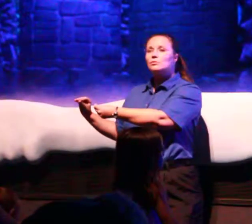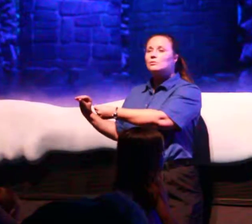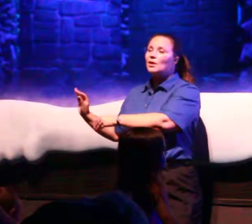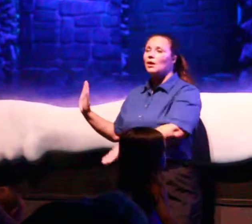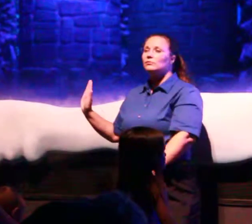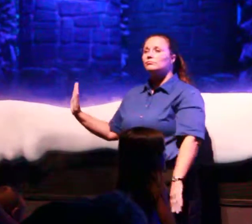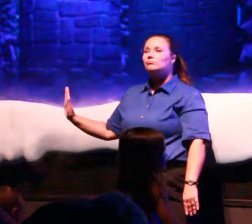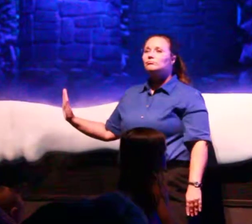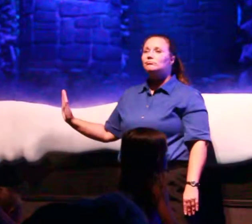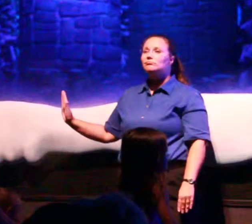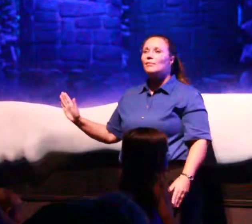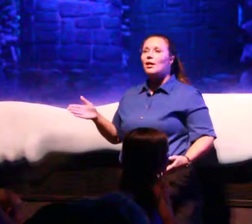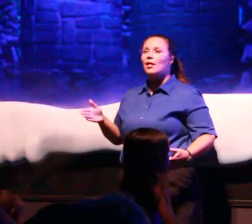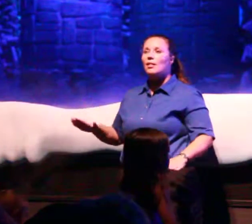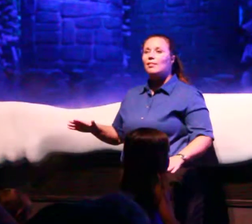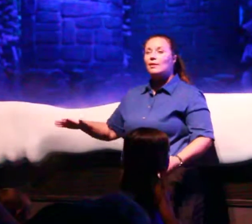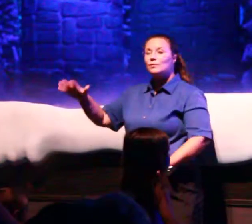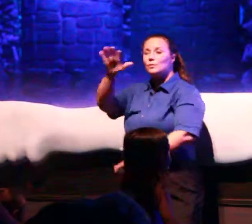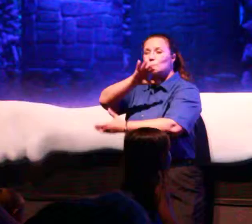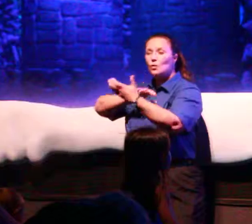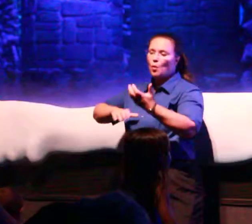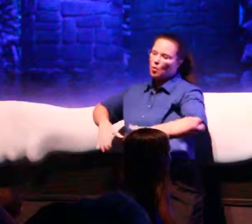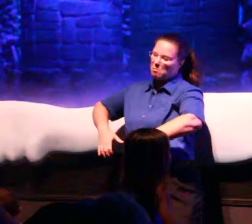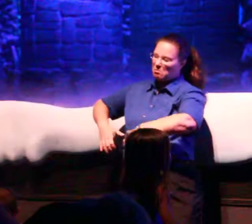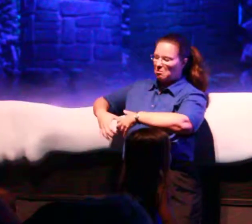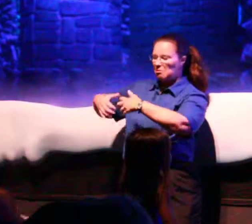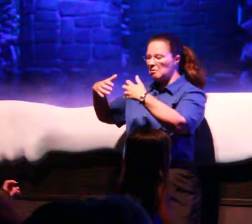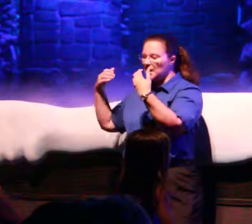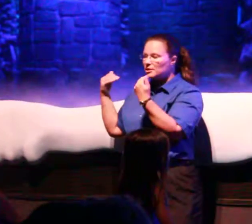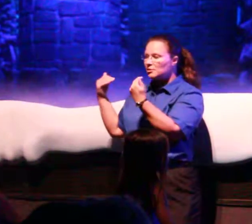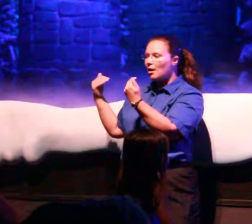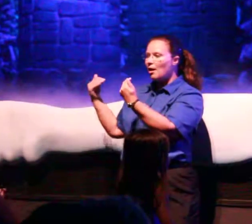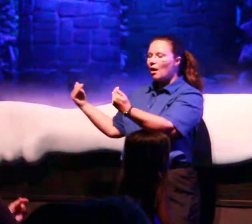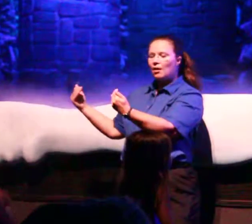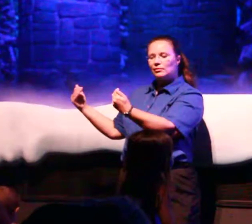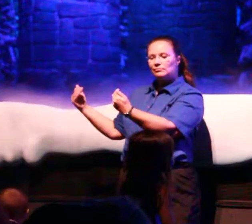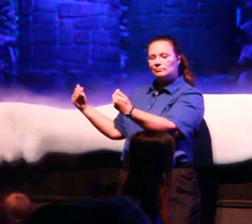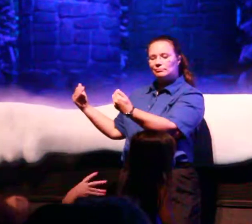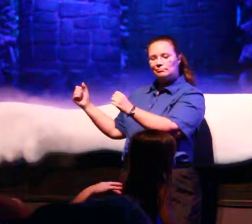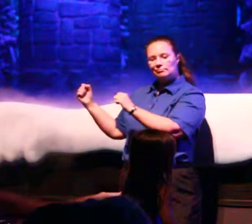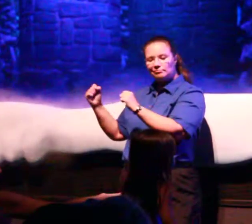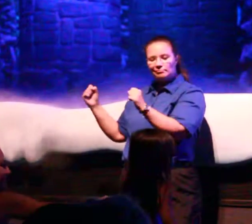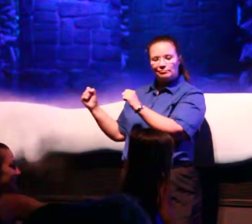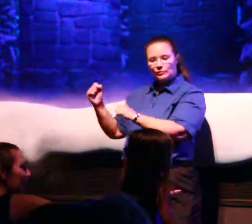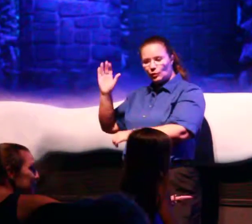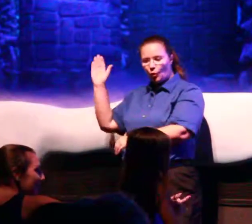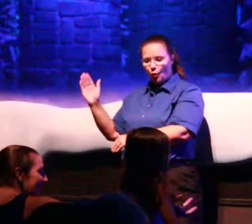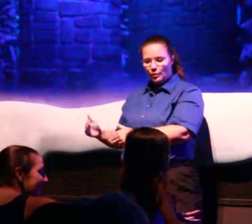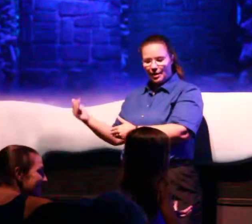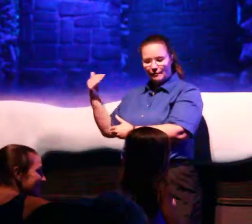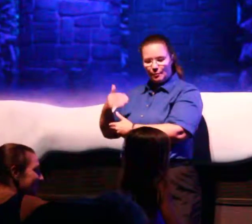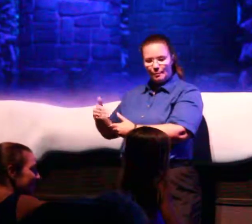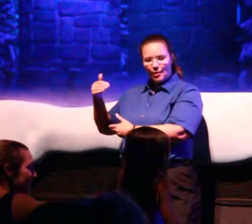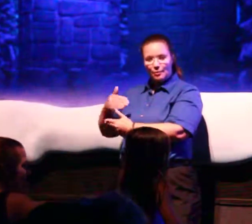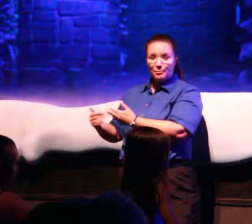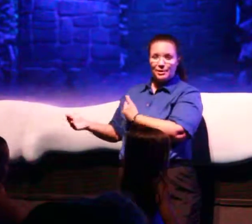say. Let the storm rage on. Hope never bothered me